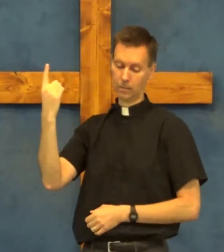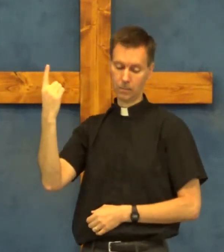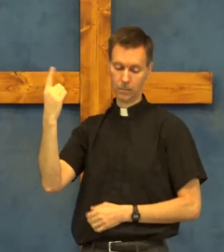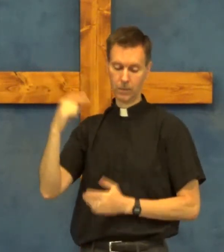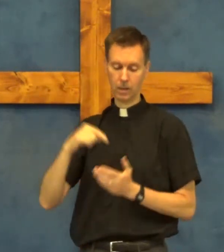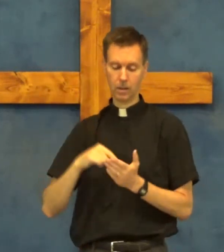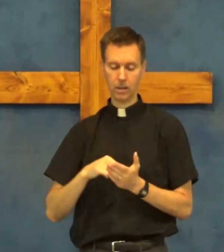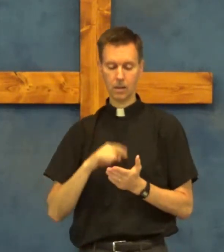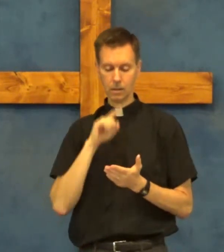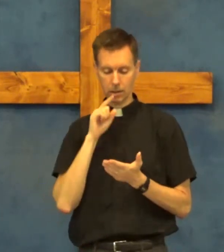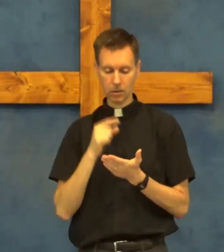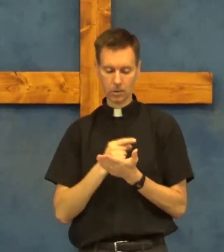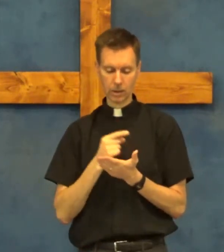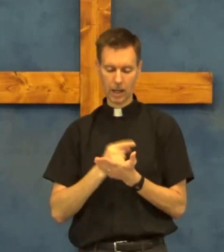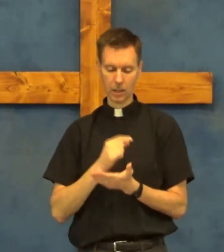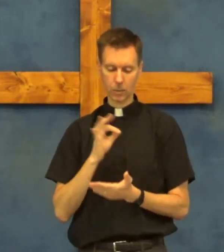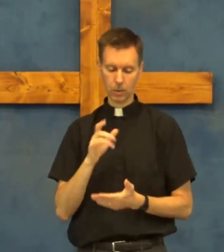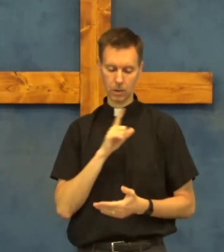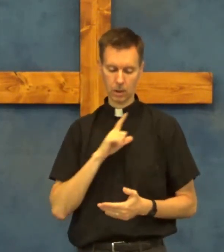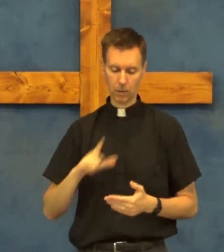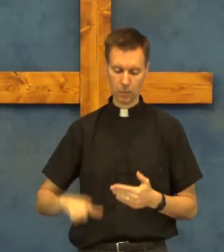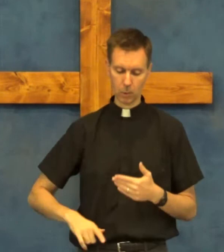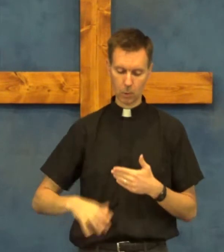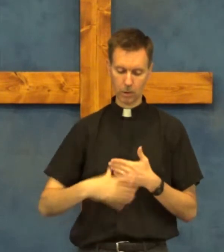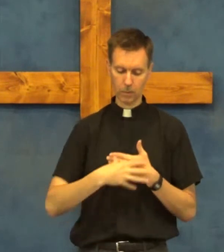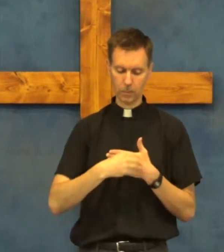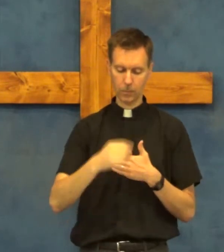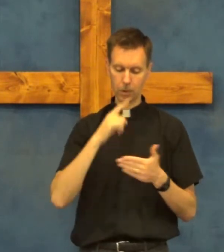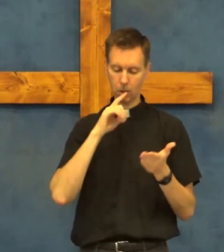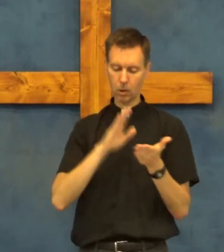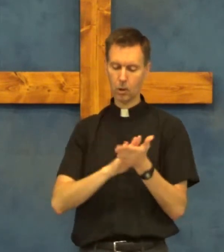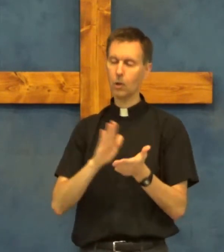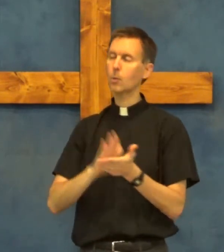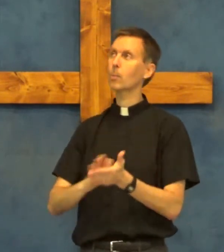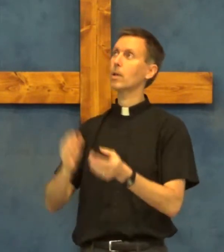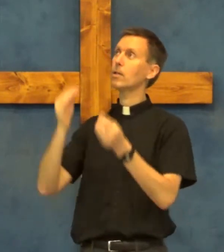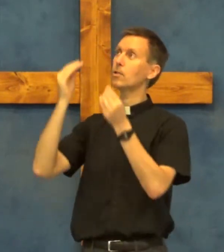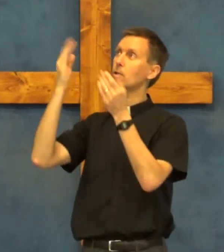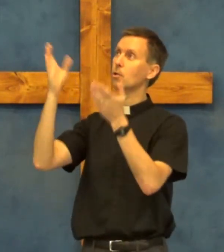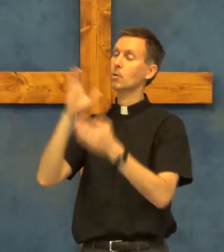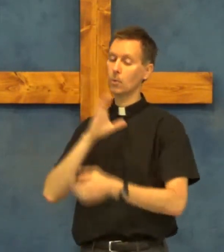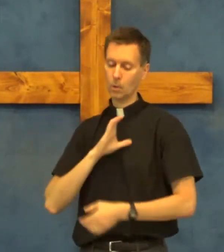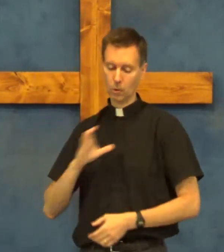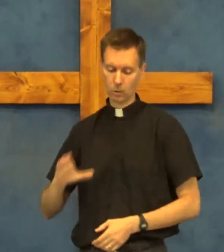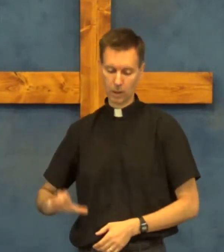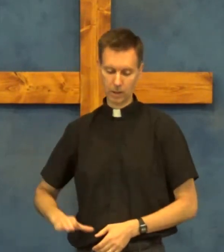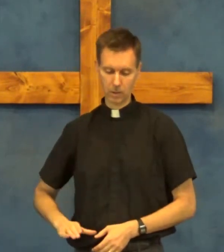this is the gospel of the lord praise to you oh christ